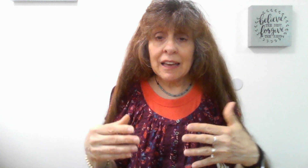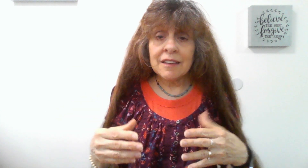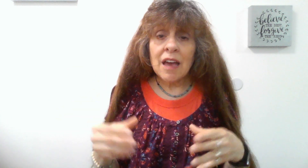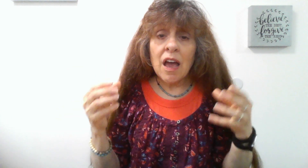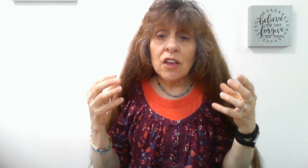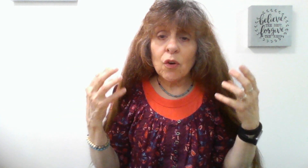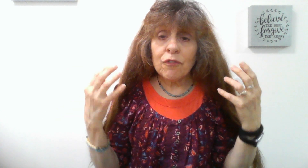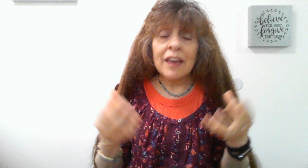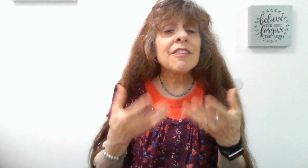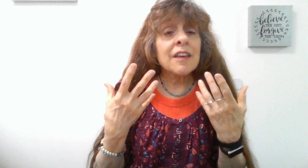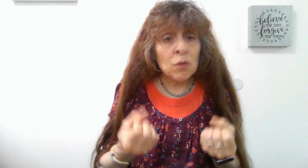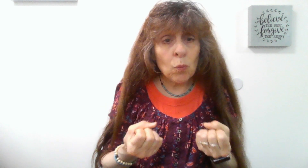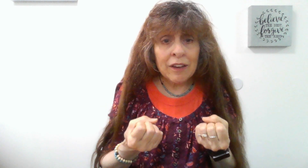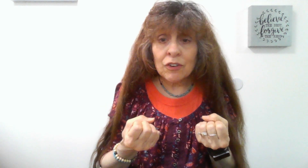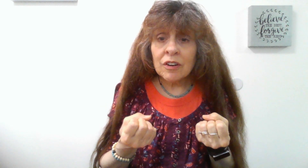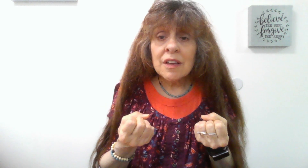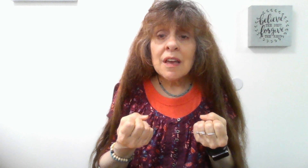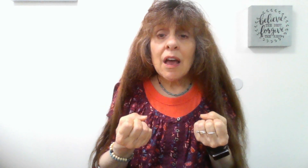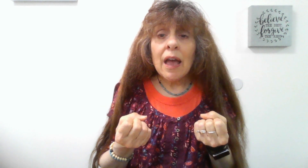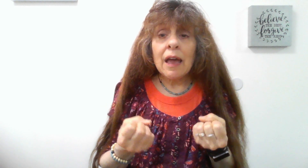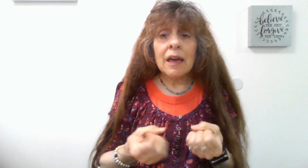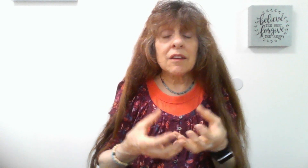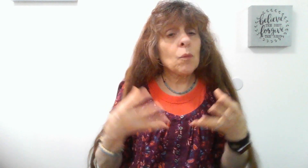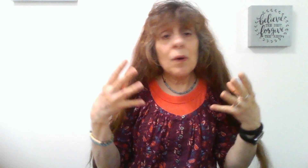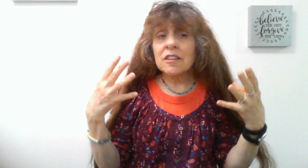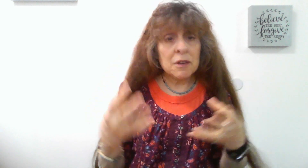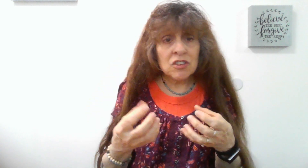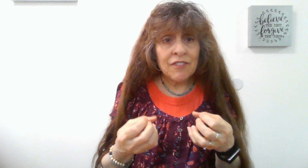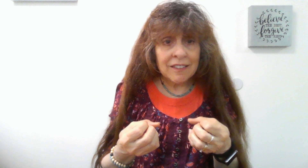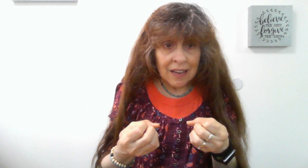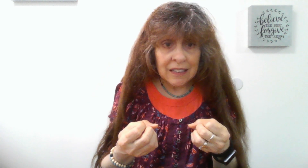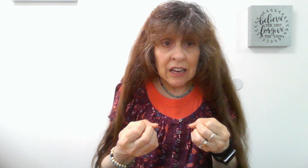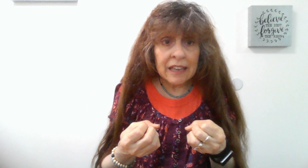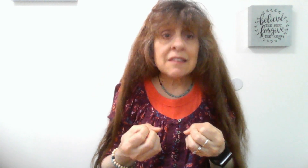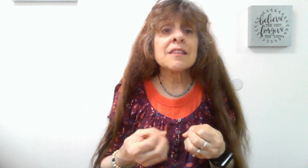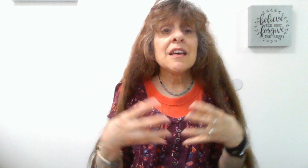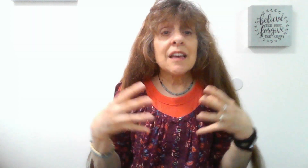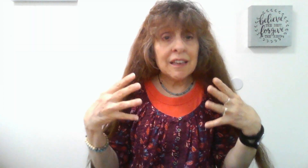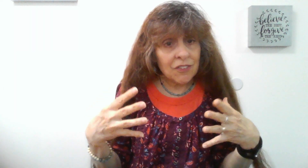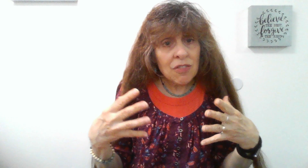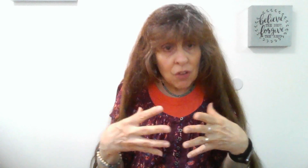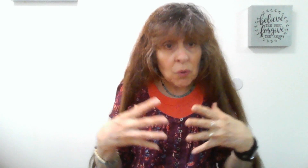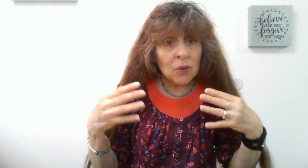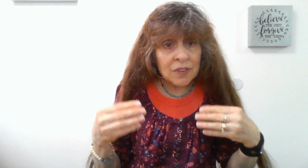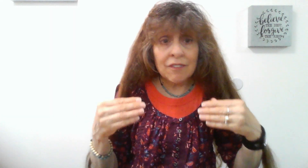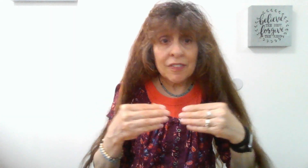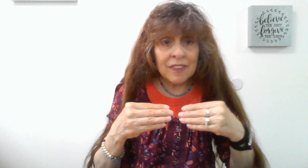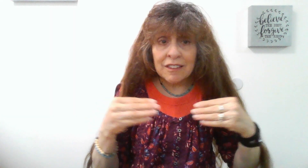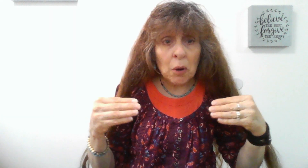And your faith can waver, especially if anxiety hits, even though you're saved, things aren't